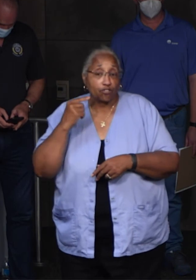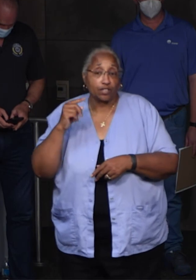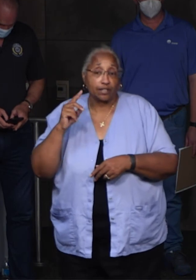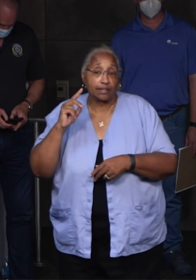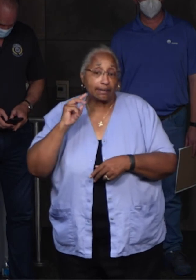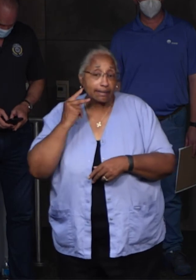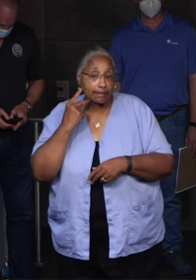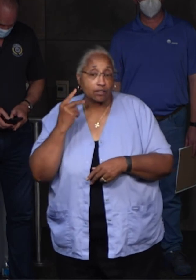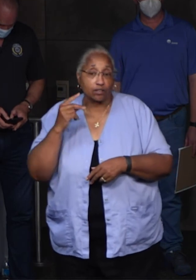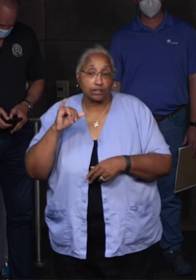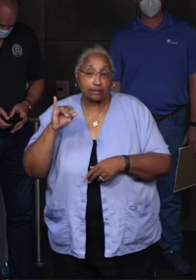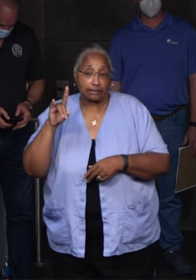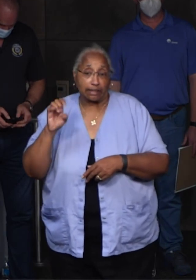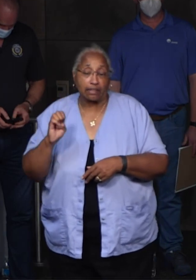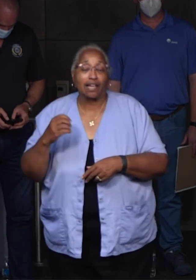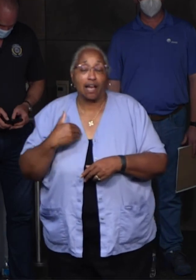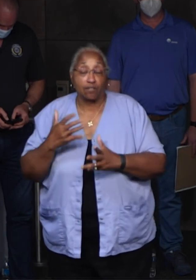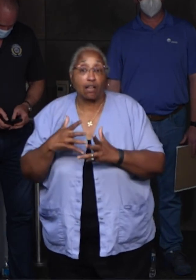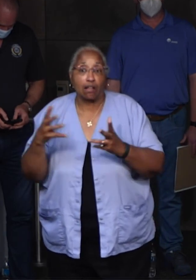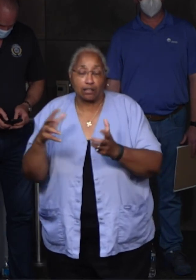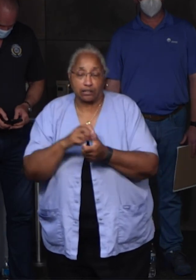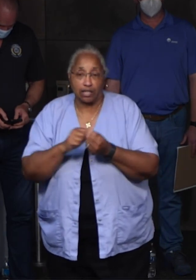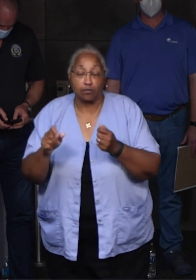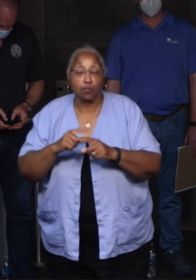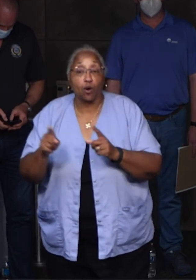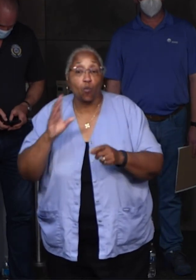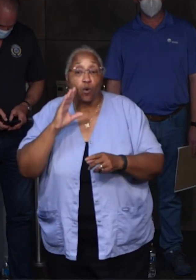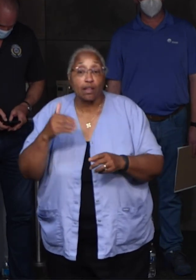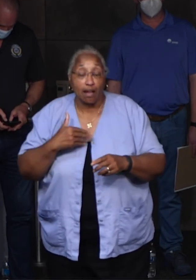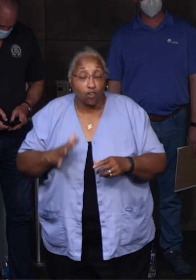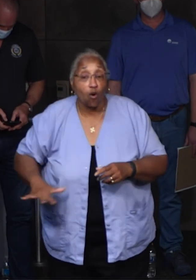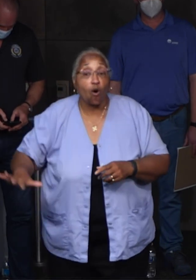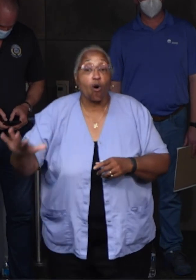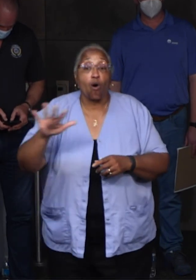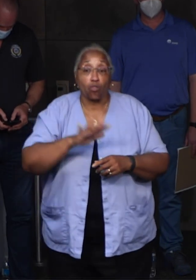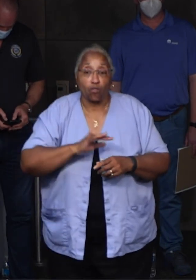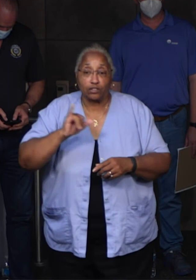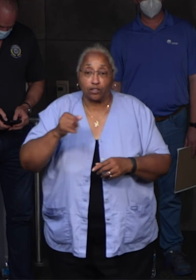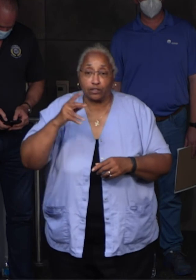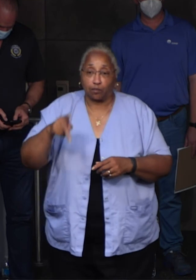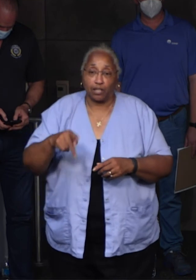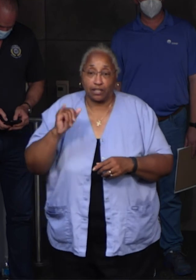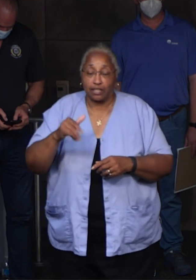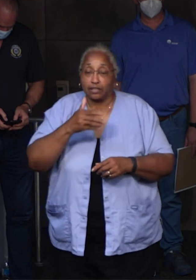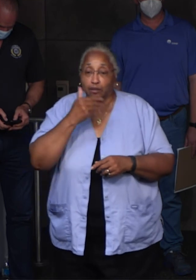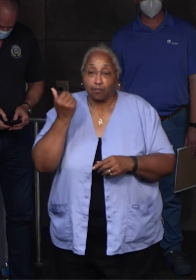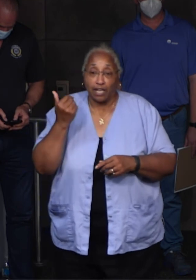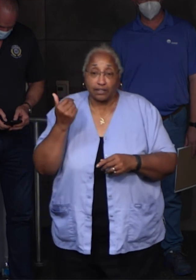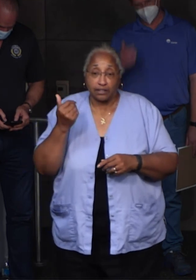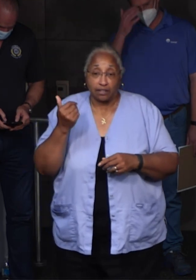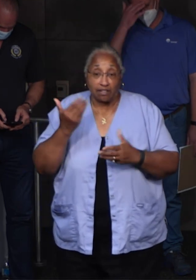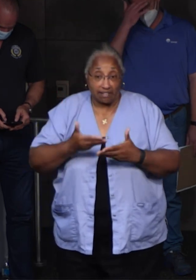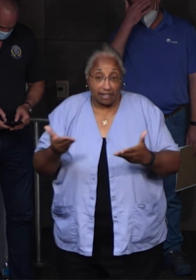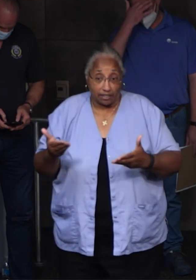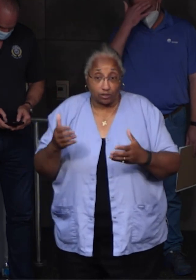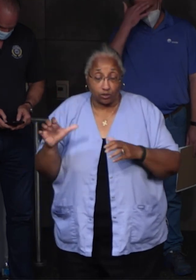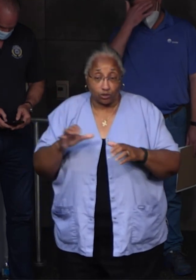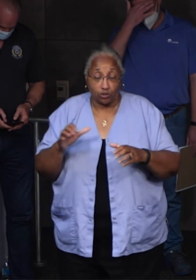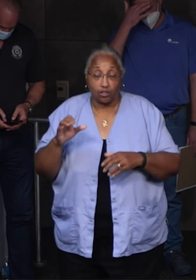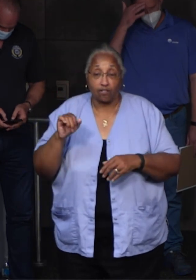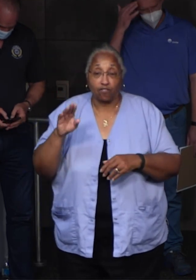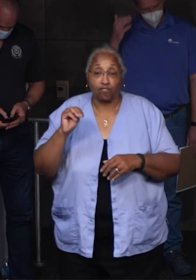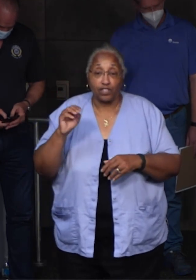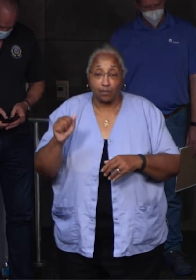there's substantial damage, but there will be those all over the parish. That's the best resource for the tarping of the roof. And then the last thing is FEMA